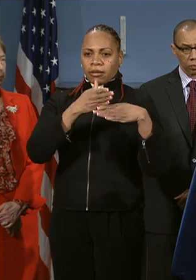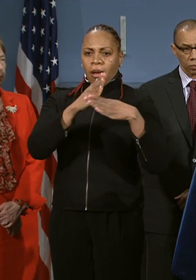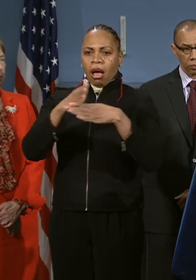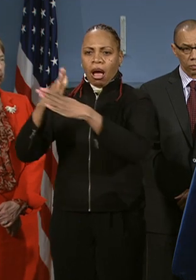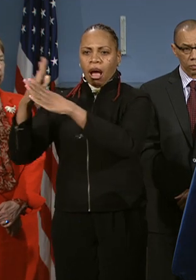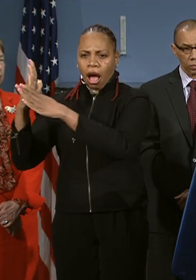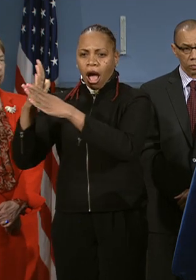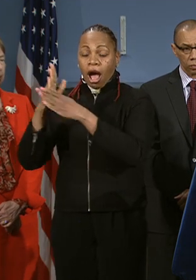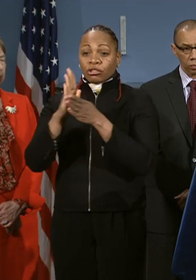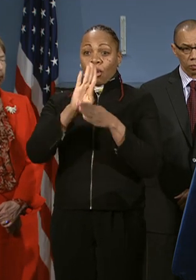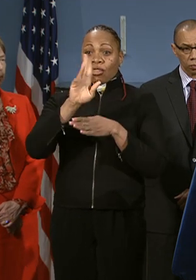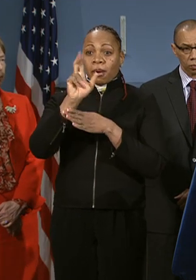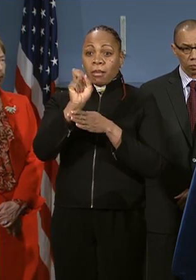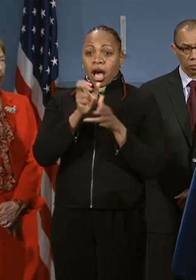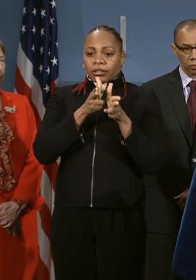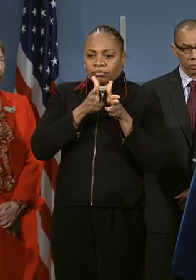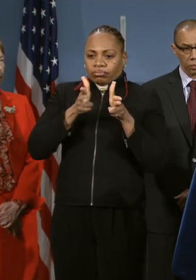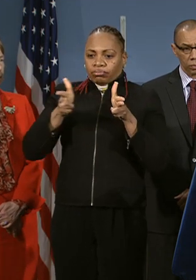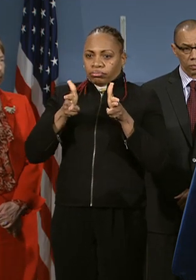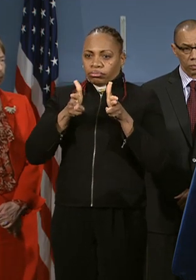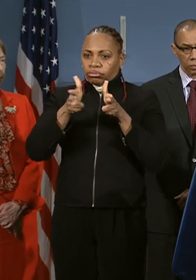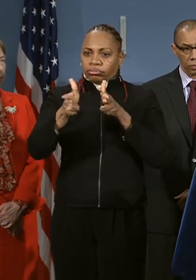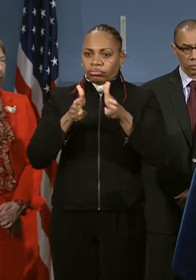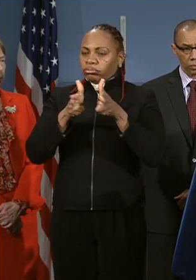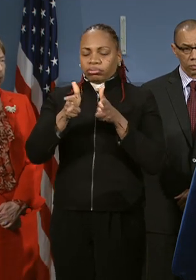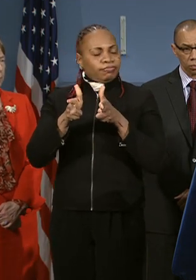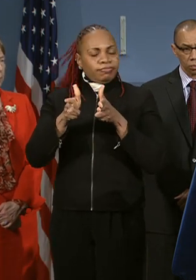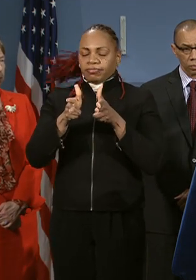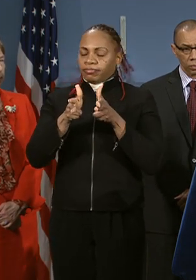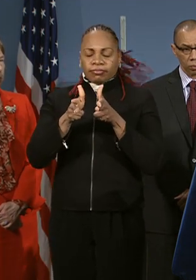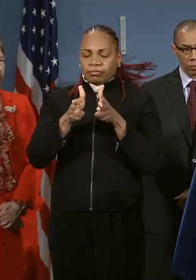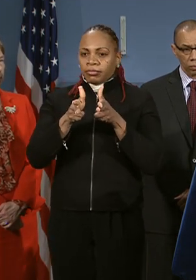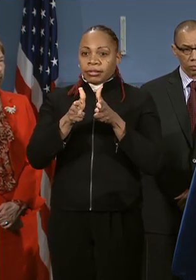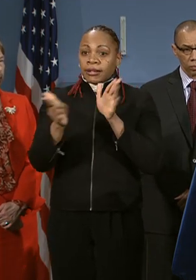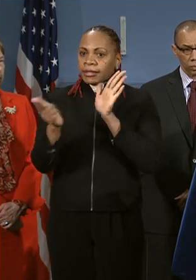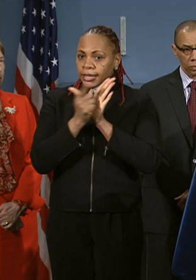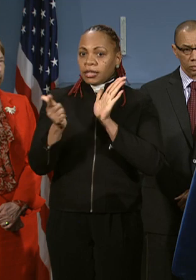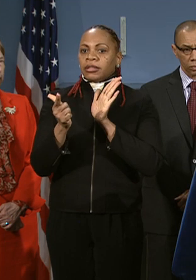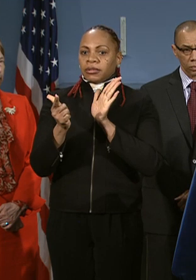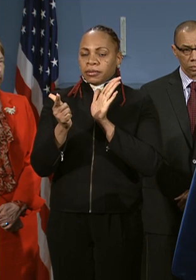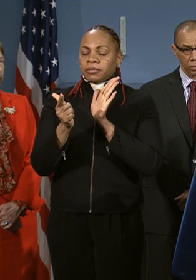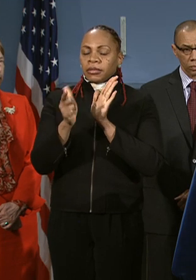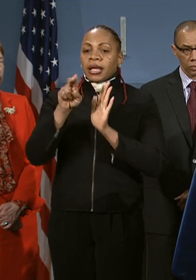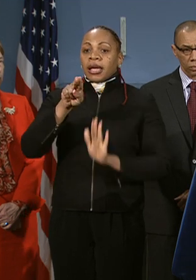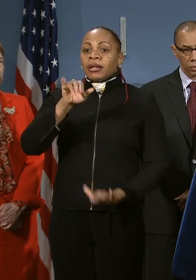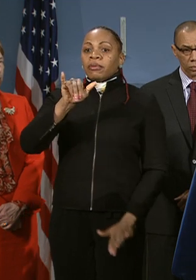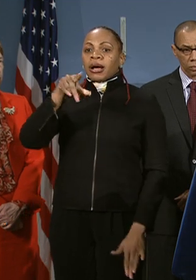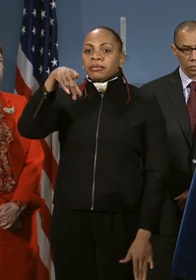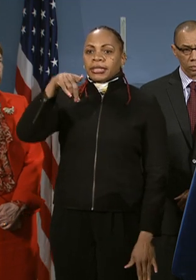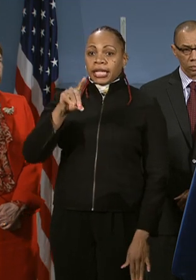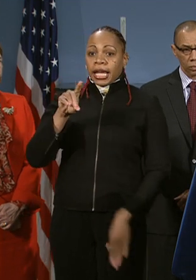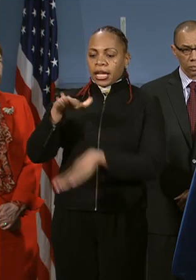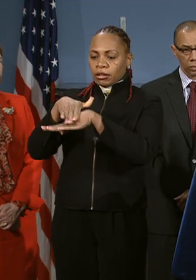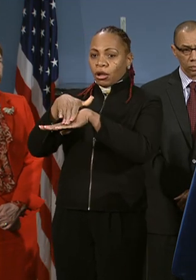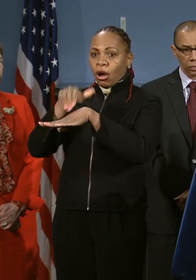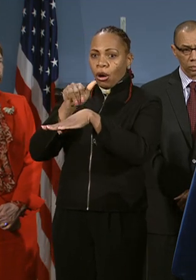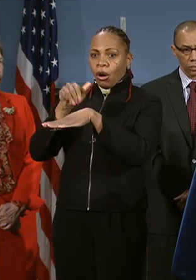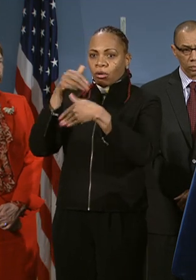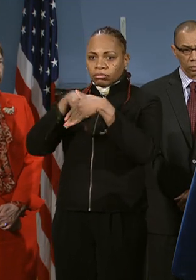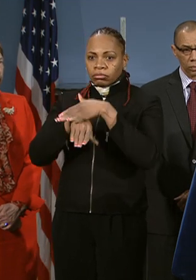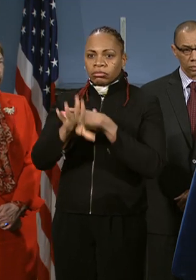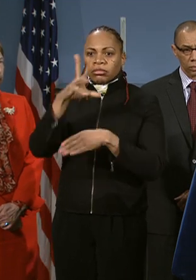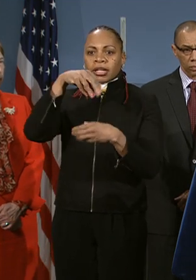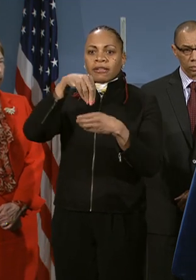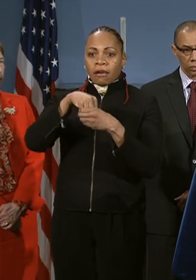in an effort to keep buses from those garages from leaving. That is illegal. The NYPD was called in to intervene so the